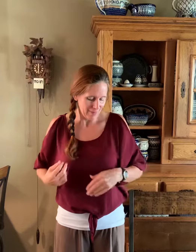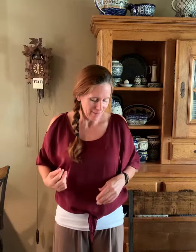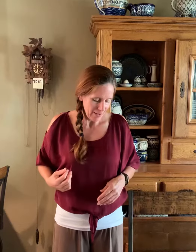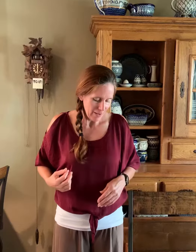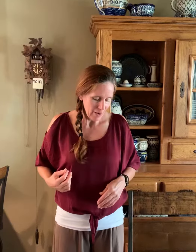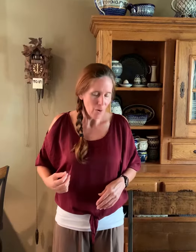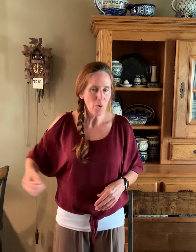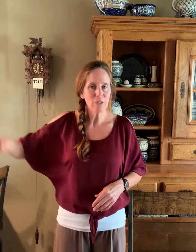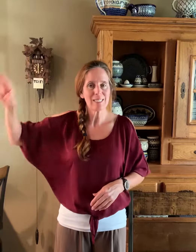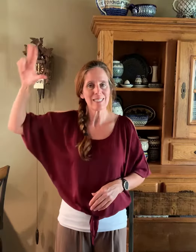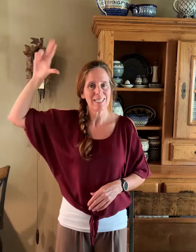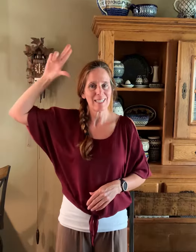horse.